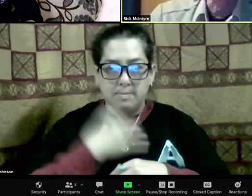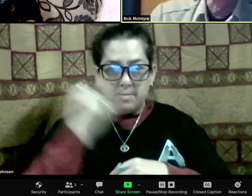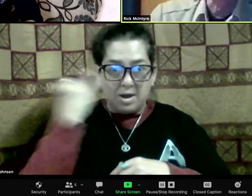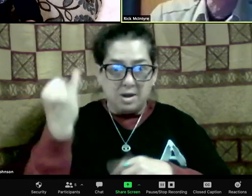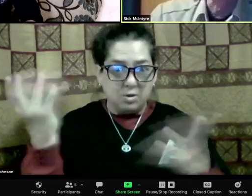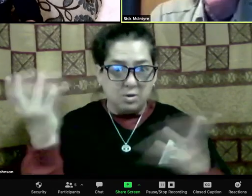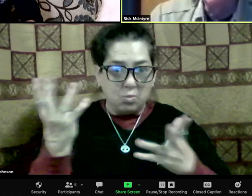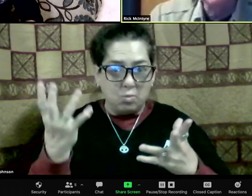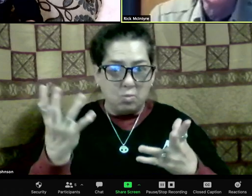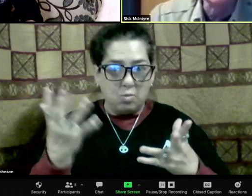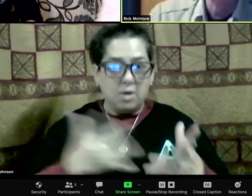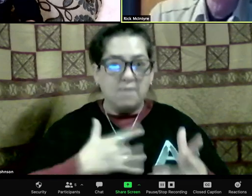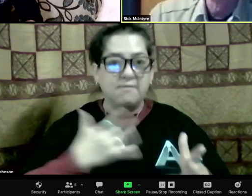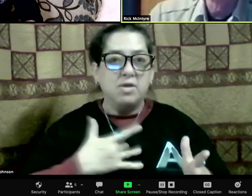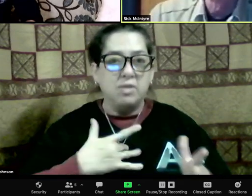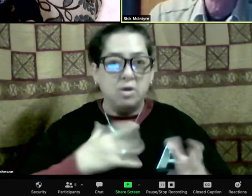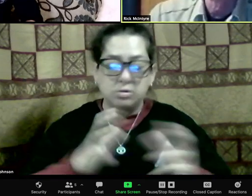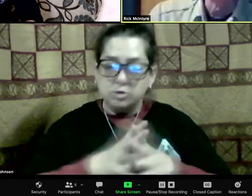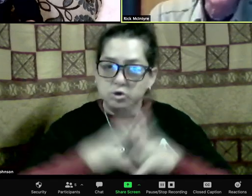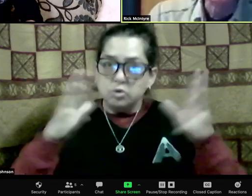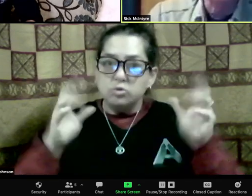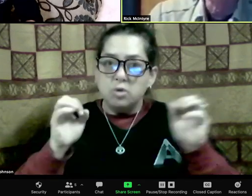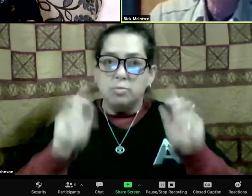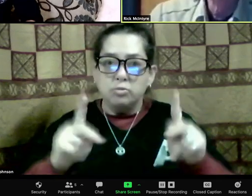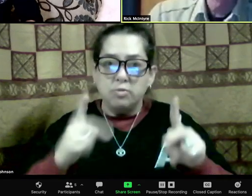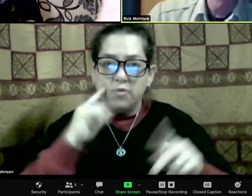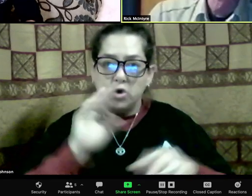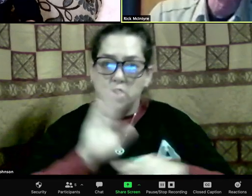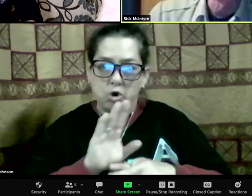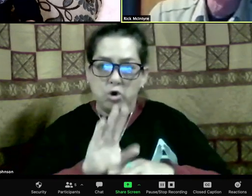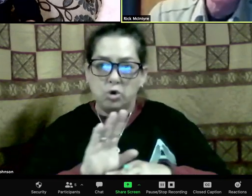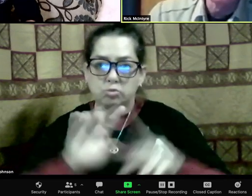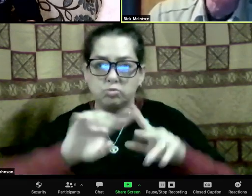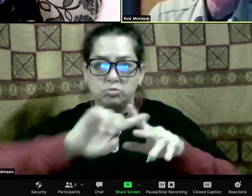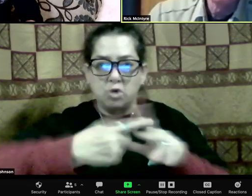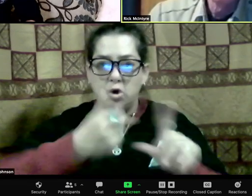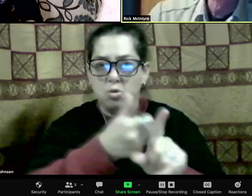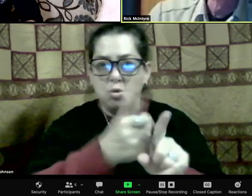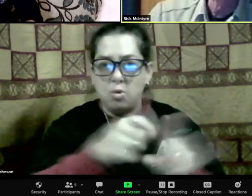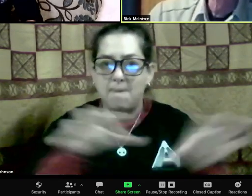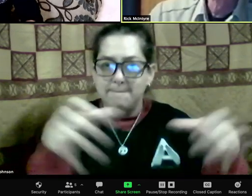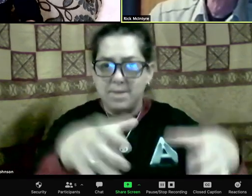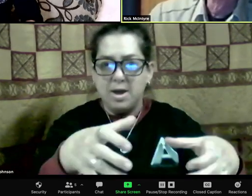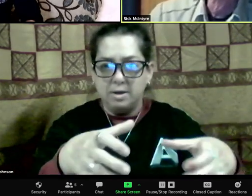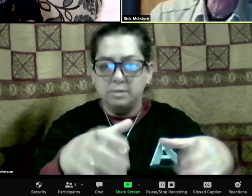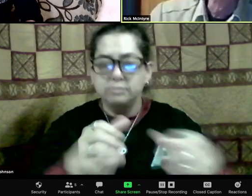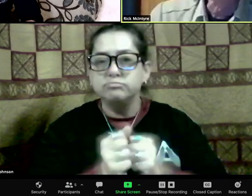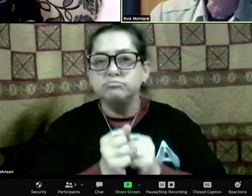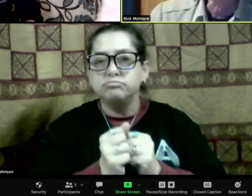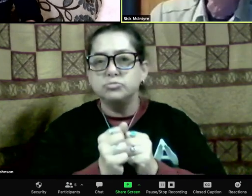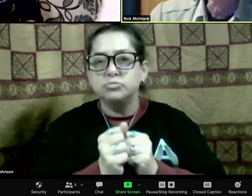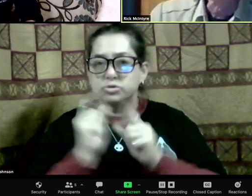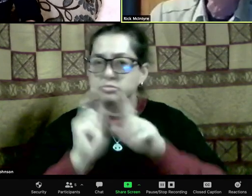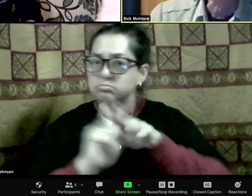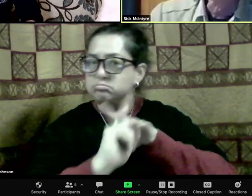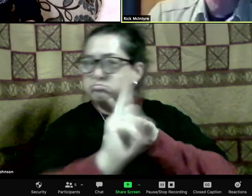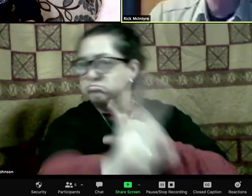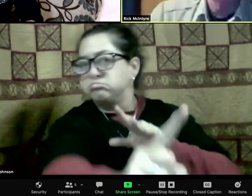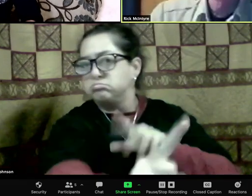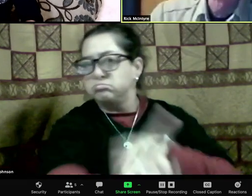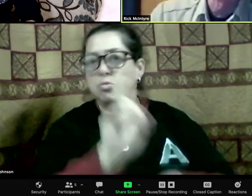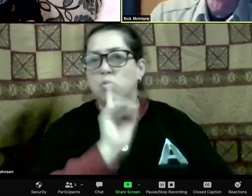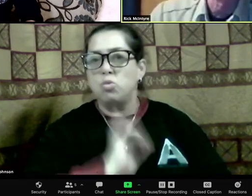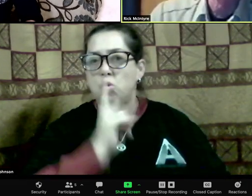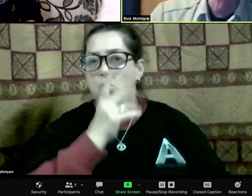and secure thing to do, even though she was only about 12 months old, maybe even 11 months old, in human